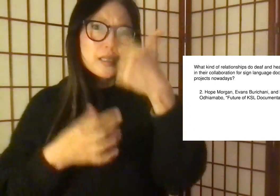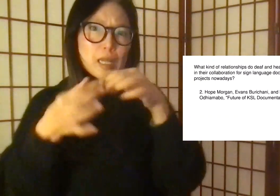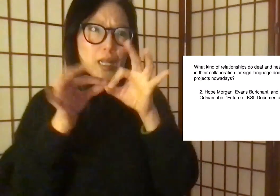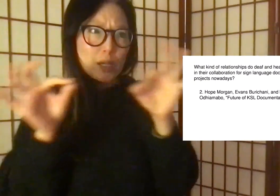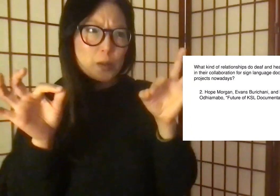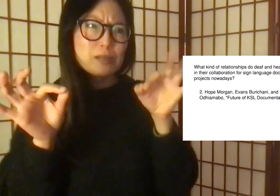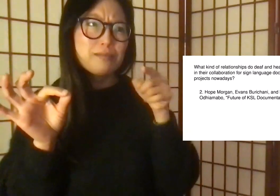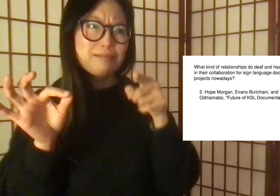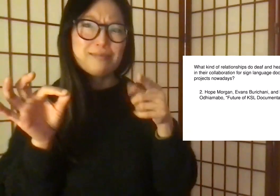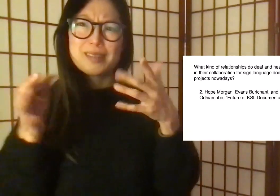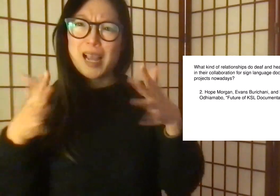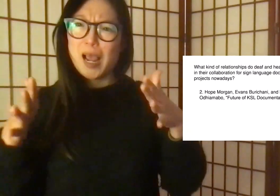universities.